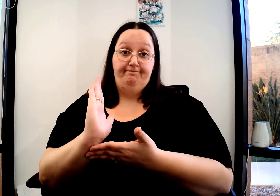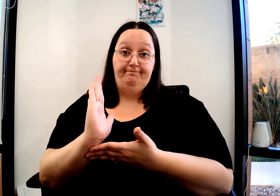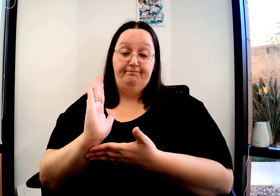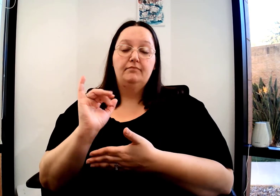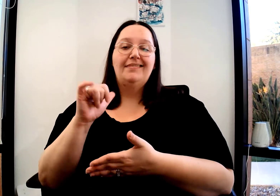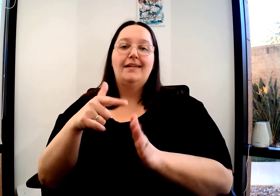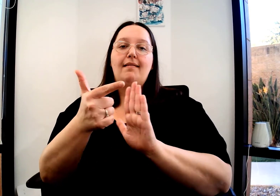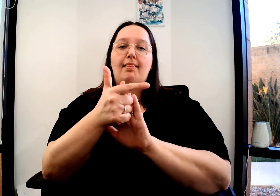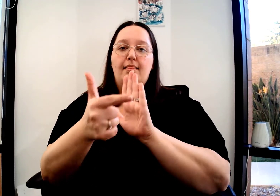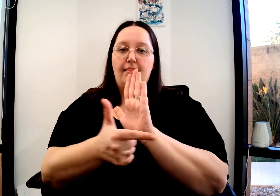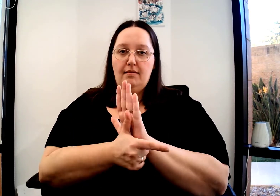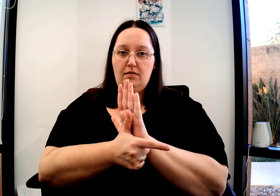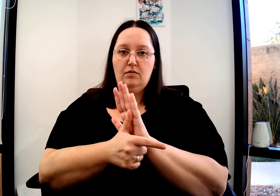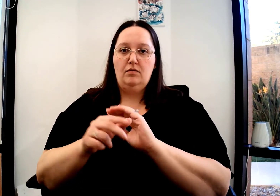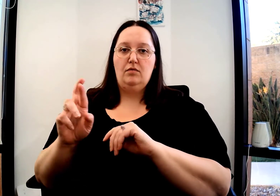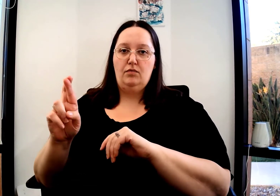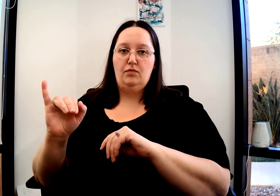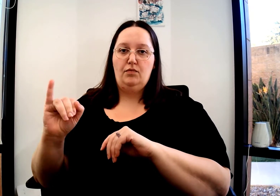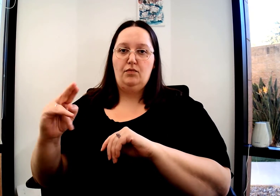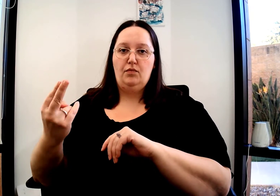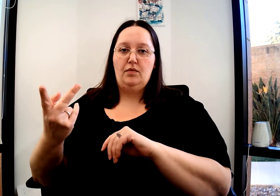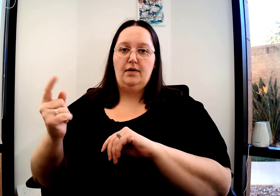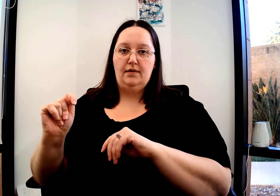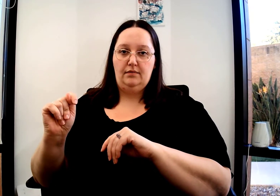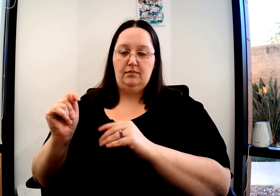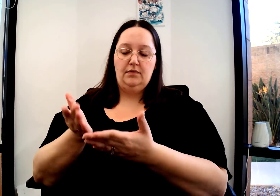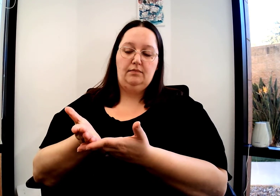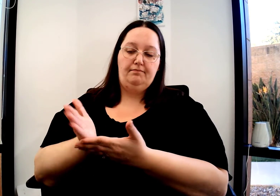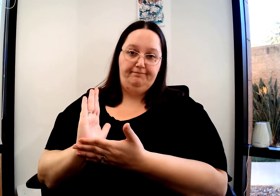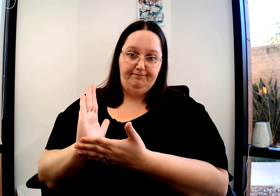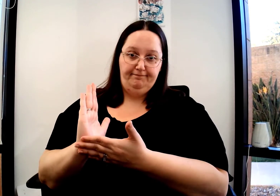If you do this one time, however, this means a legal right.